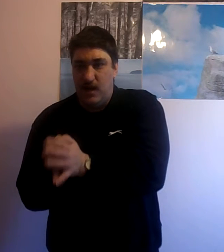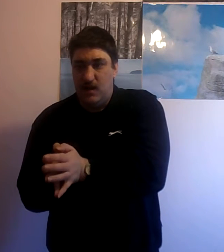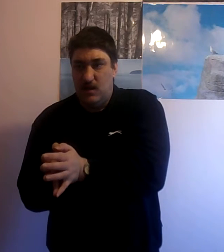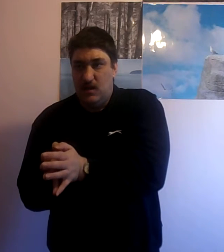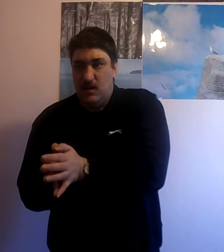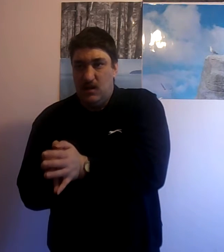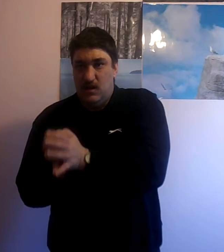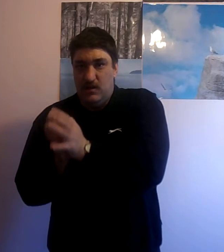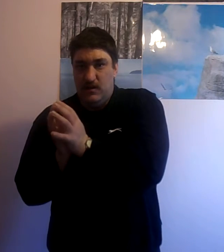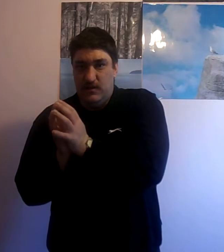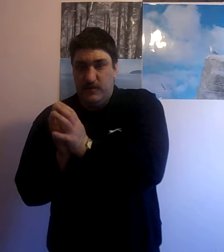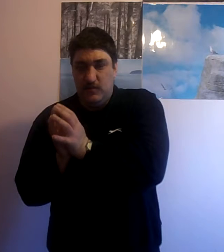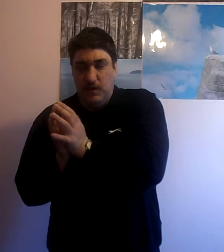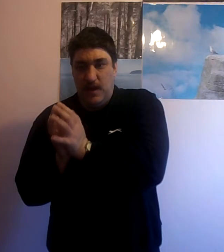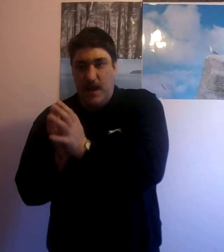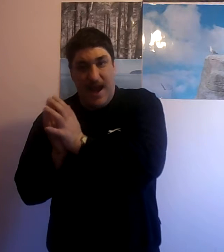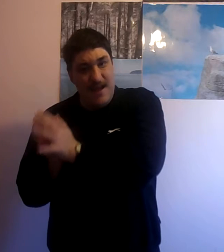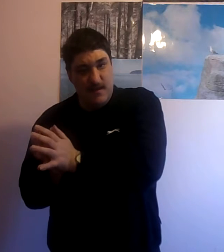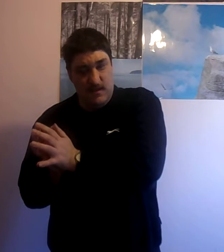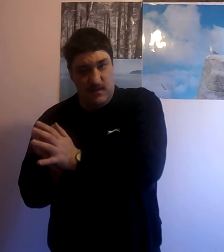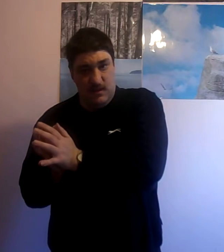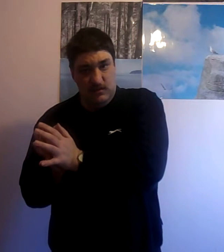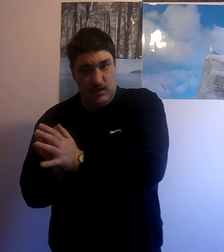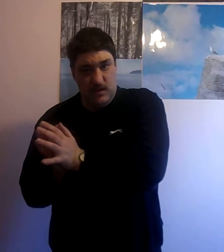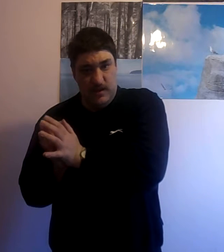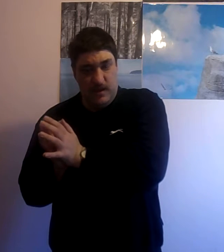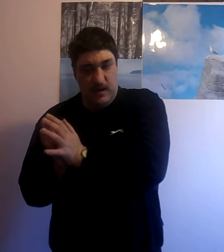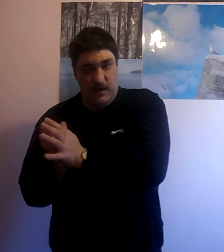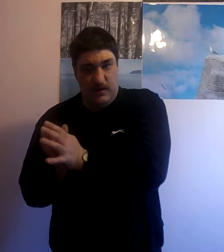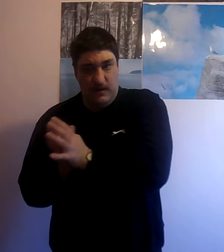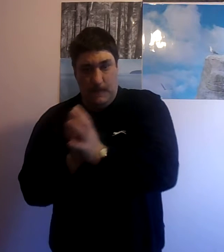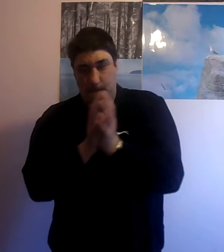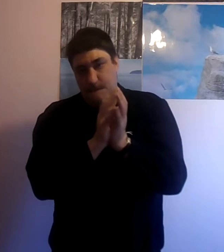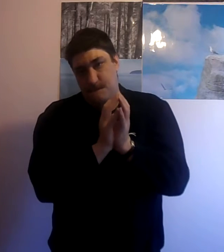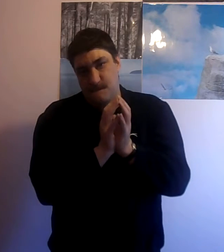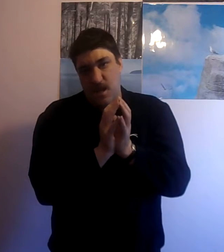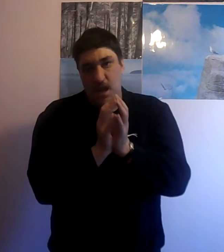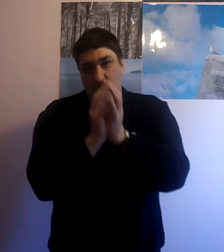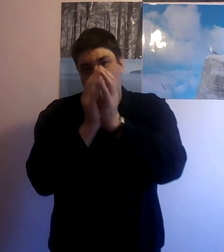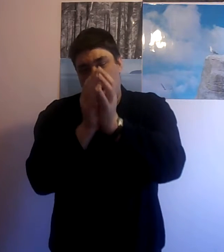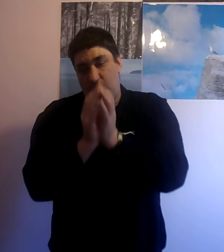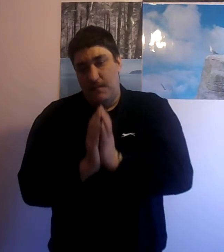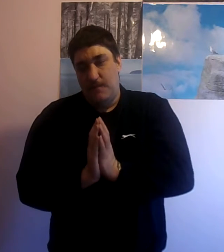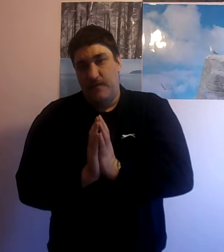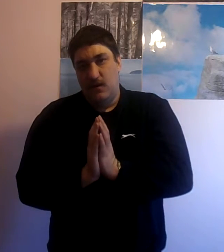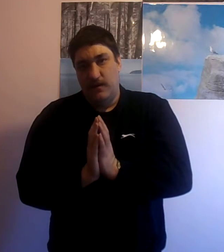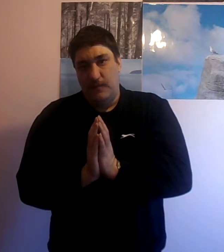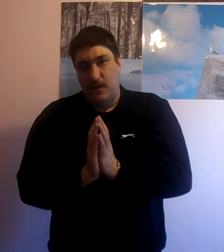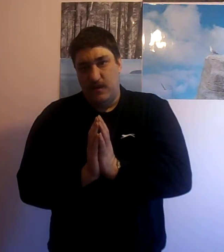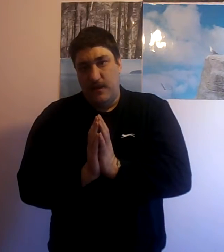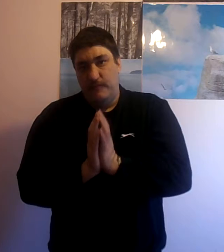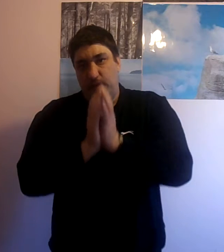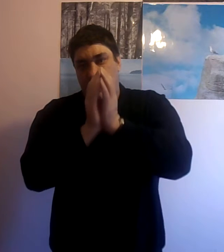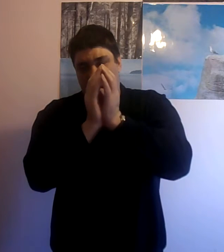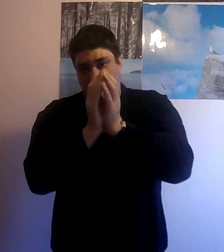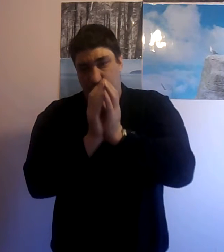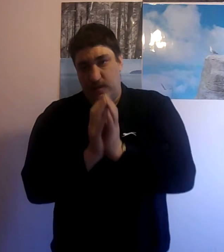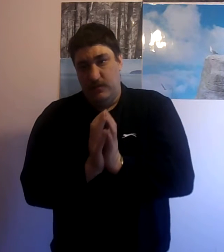to play as Zelda as a character now I might be wrong on that because I haven't played every Zelda